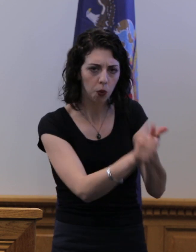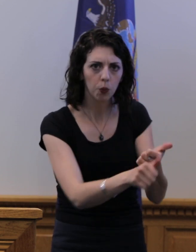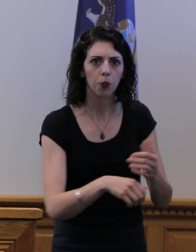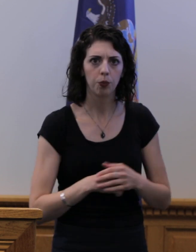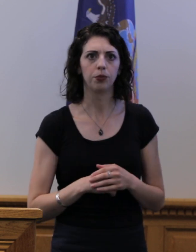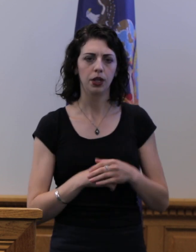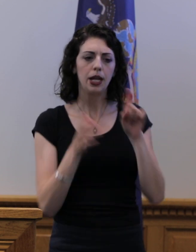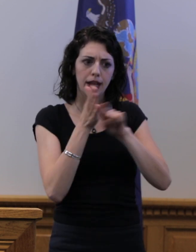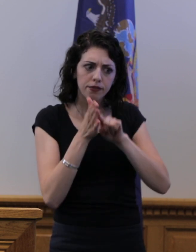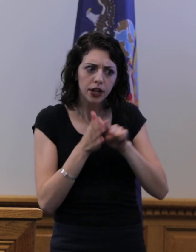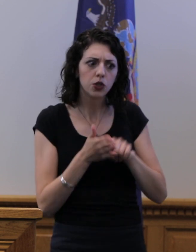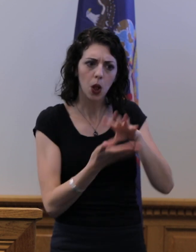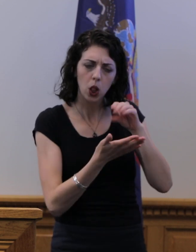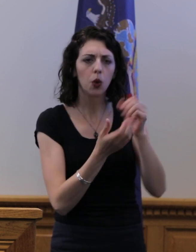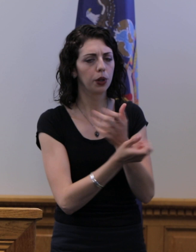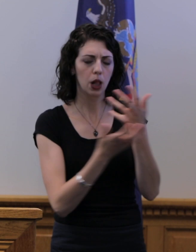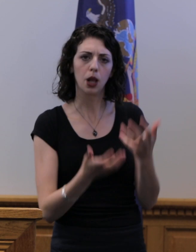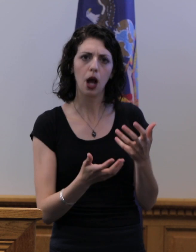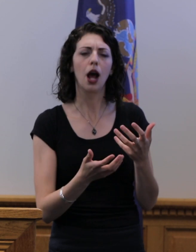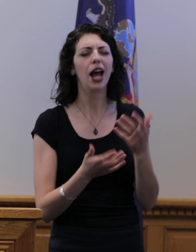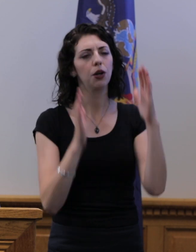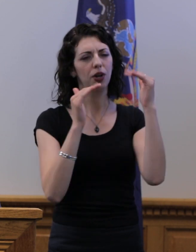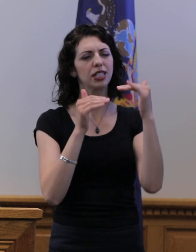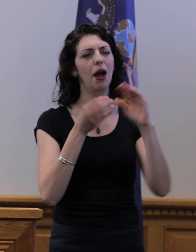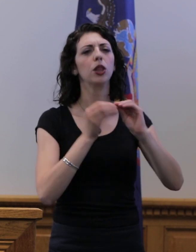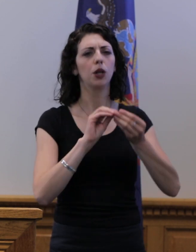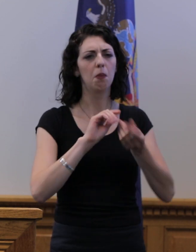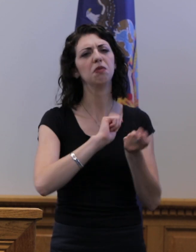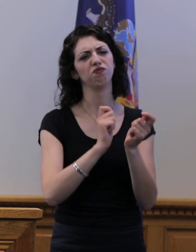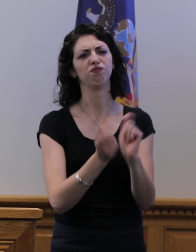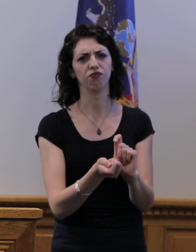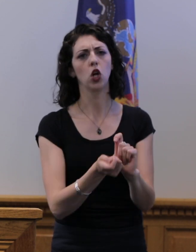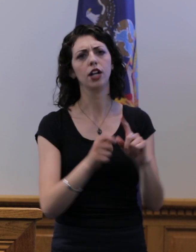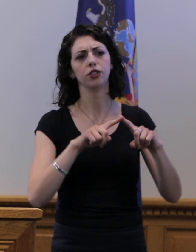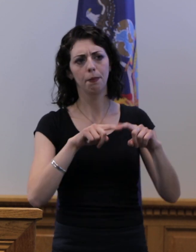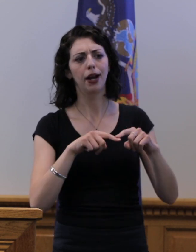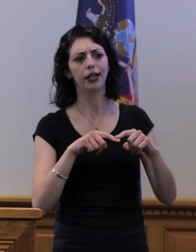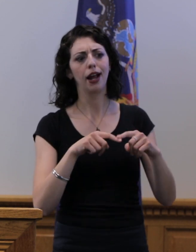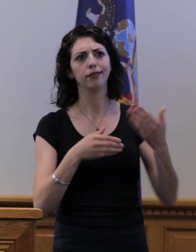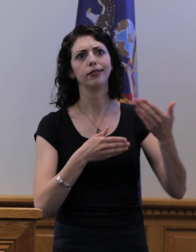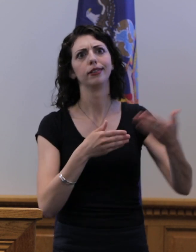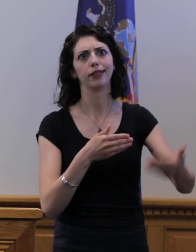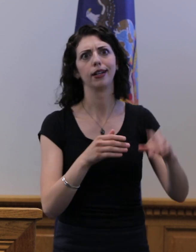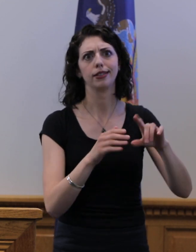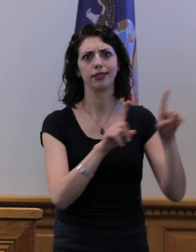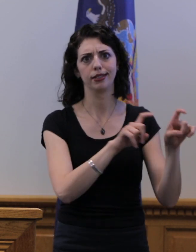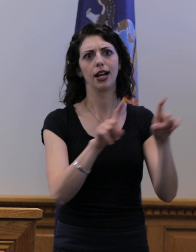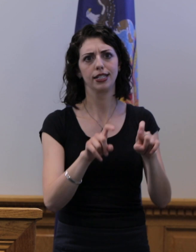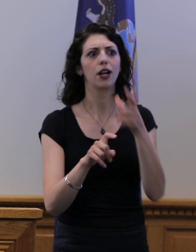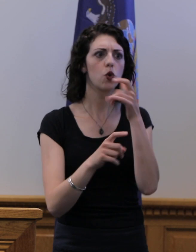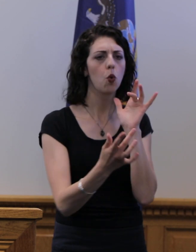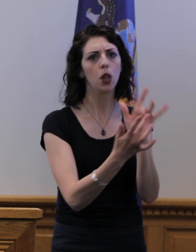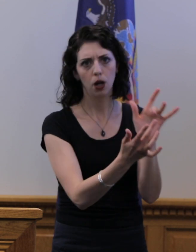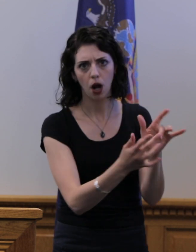evolving quickly and the number of cases is expected to change based on further testing and follow-up with patient contacts.